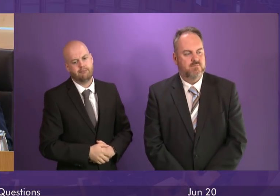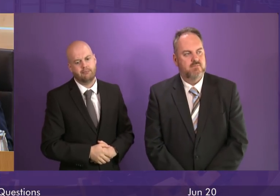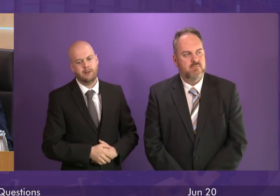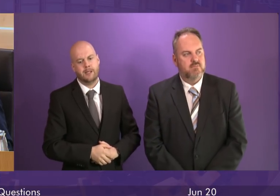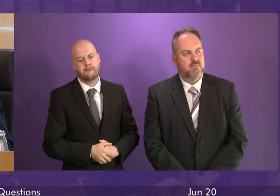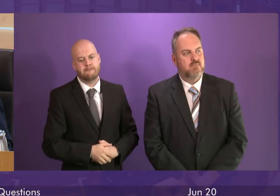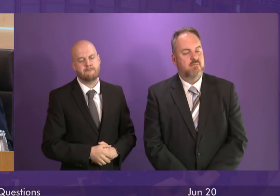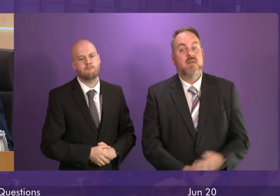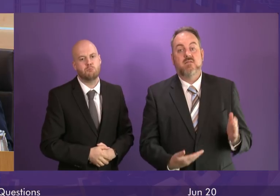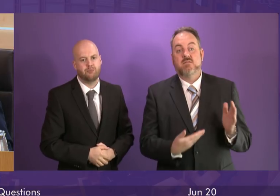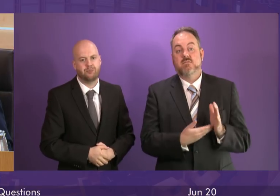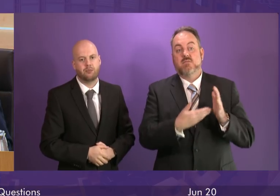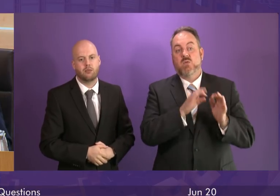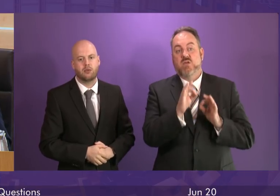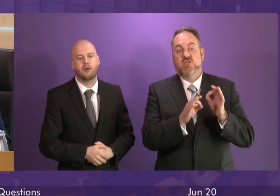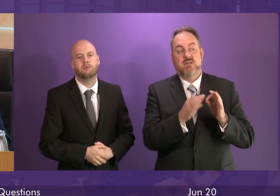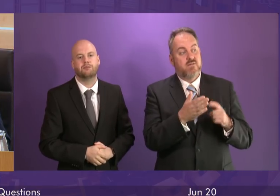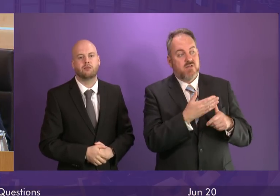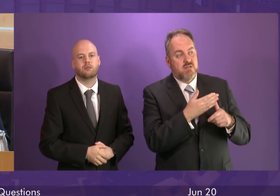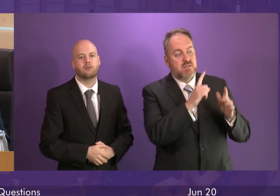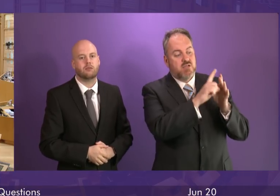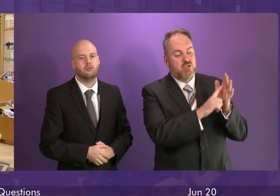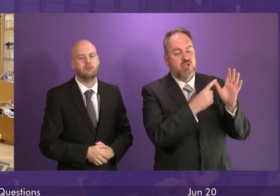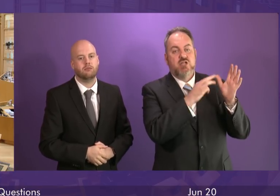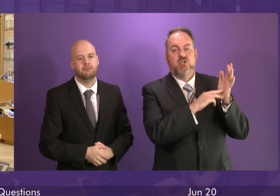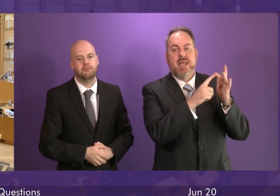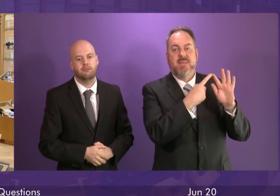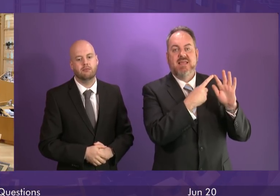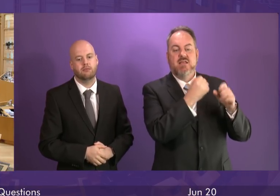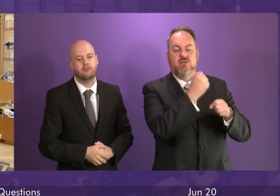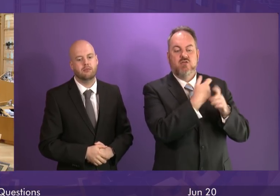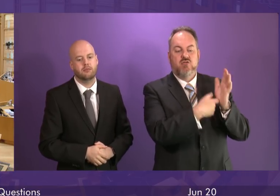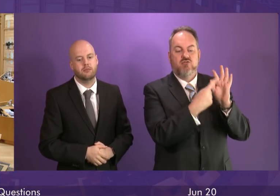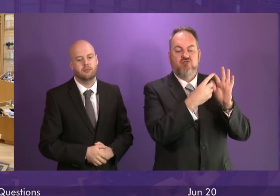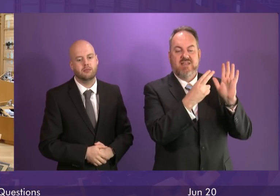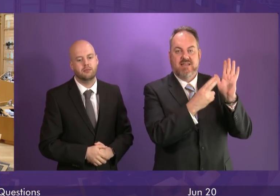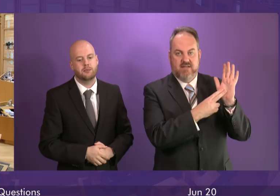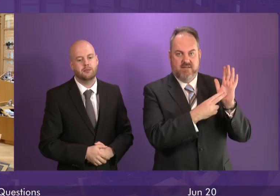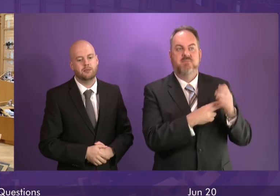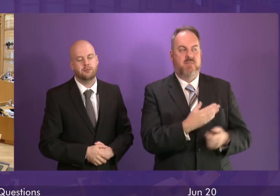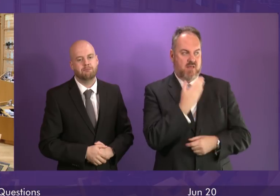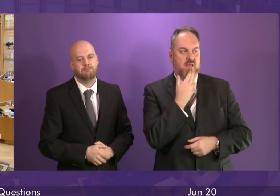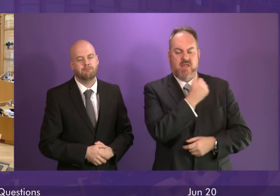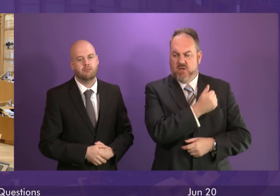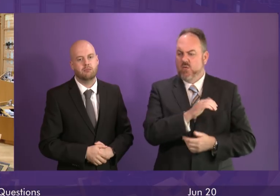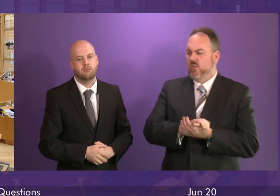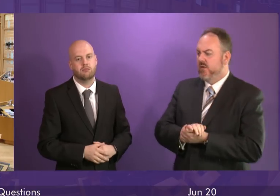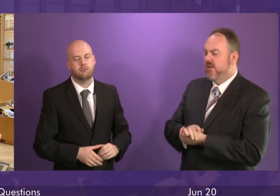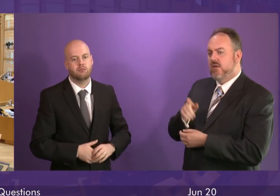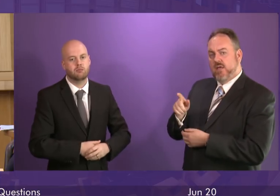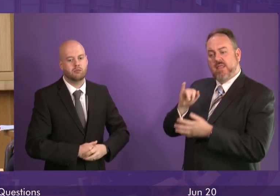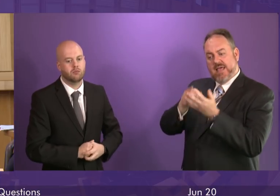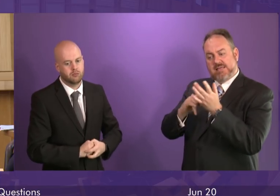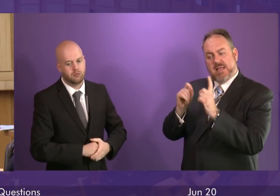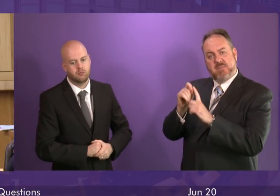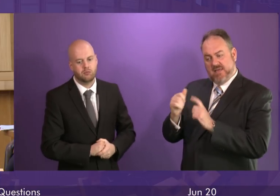With some further supplementaries, first from Jamie Green. Thank you, Presiding Officer. Given that yesterday the SNP